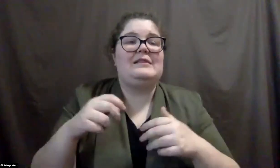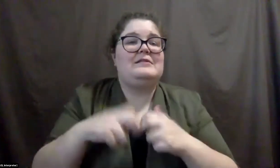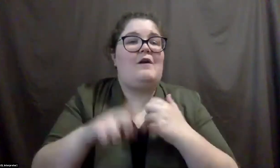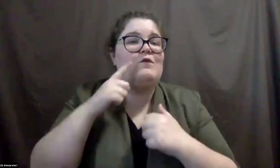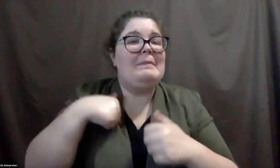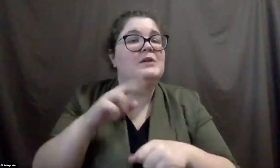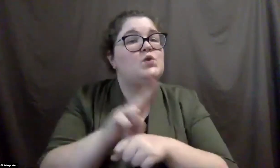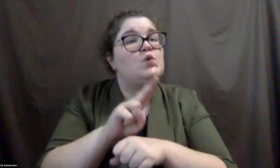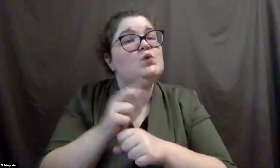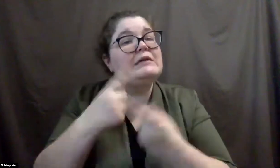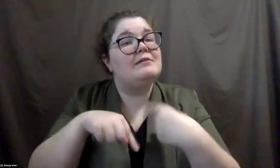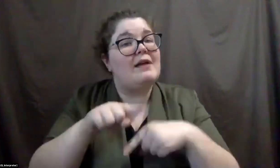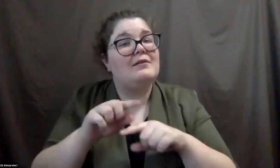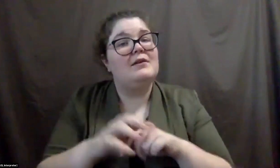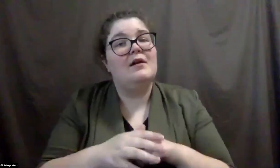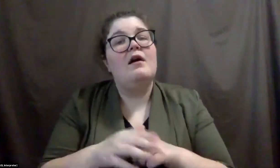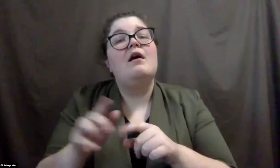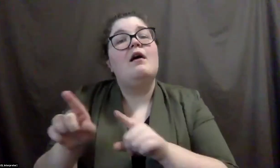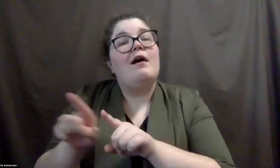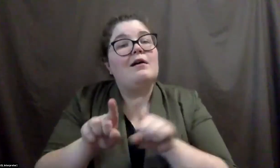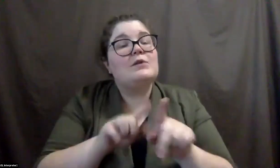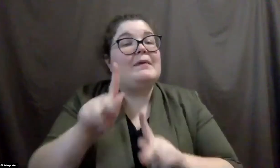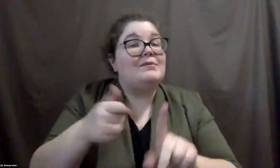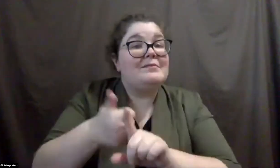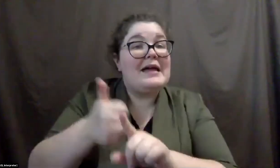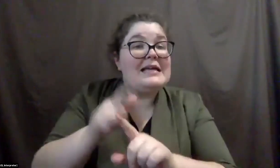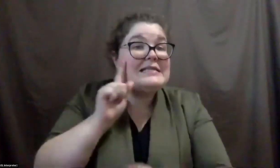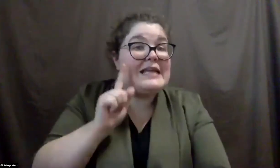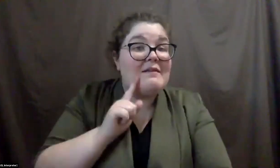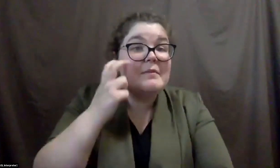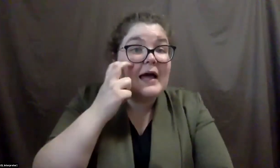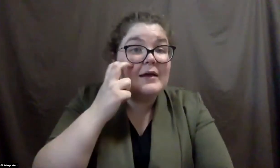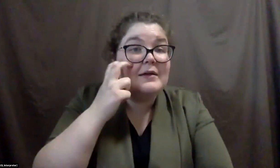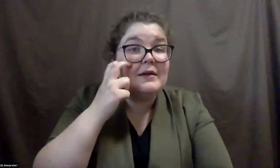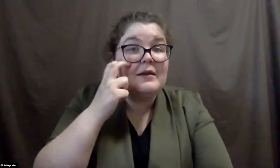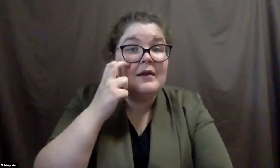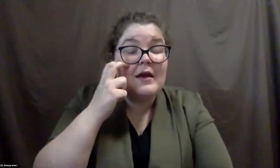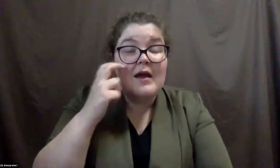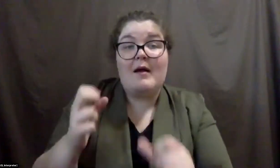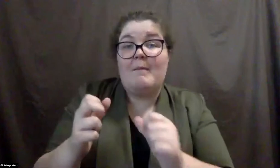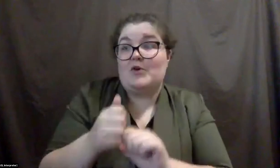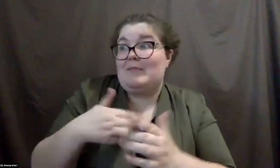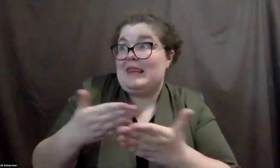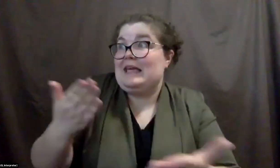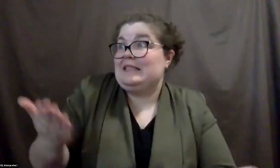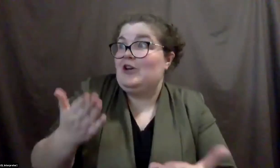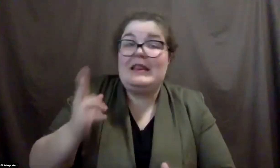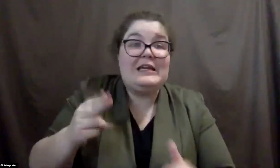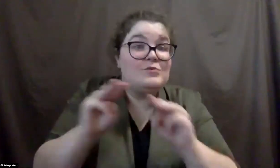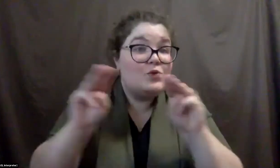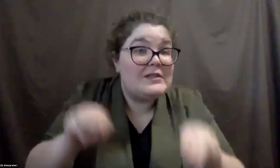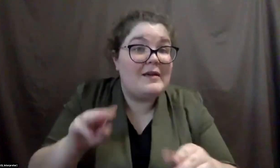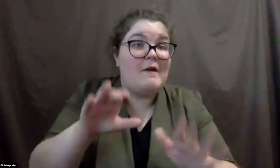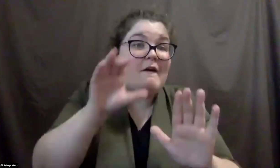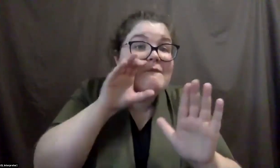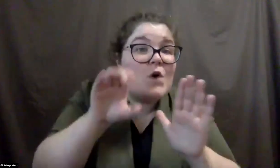language. There's also people who are deaf blind. And most of the things that I have in a history museum, it's all photographs and documents and